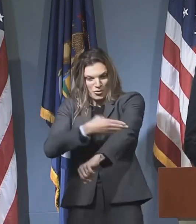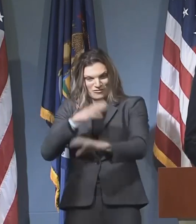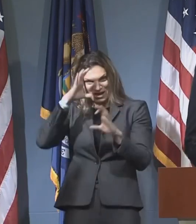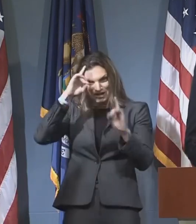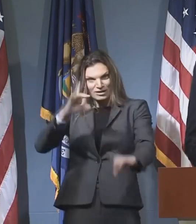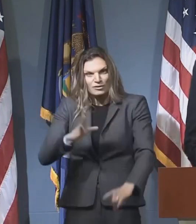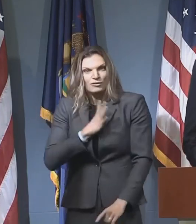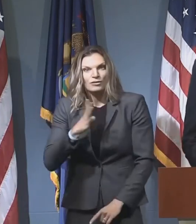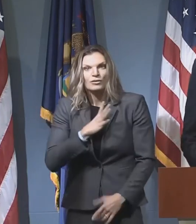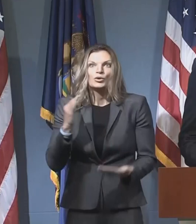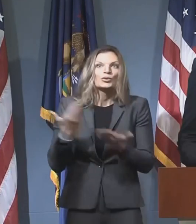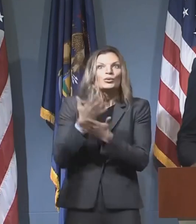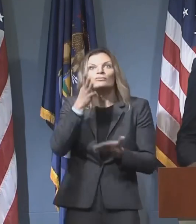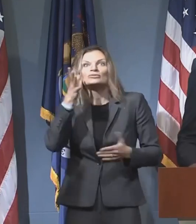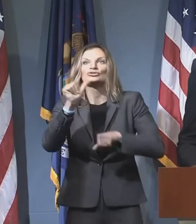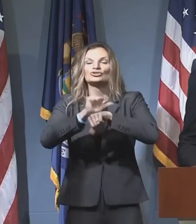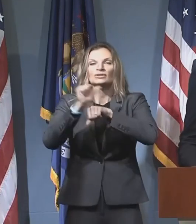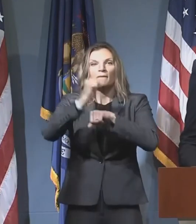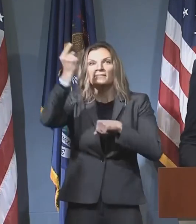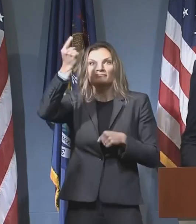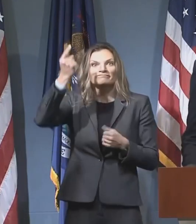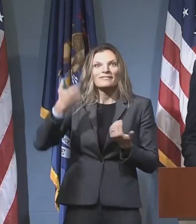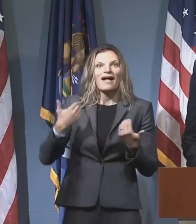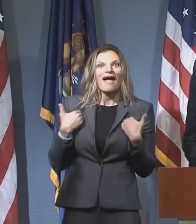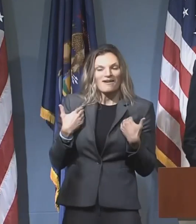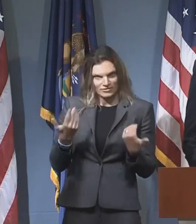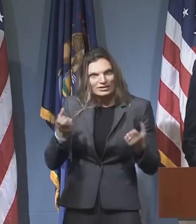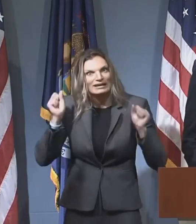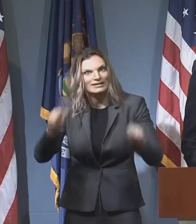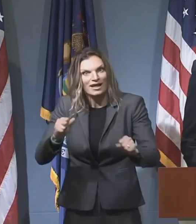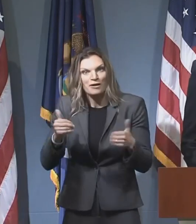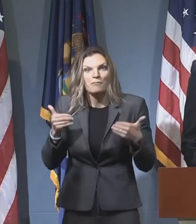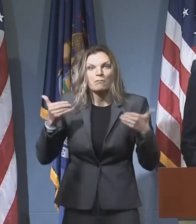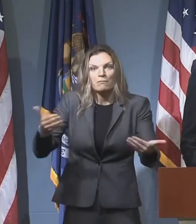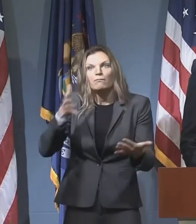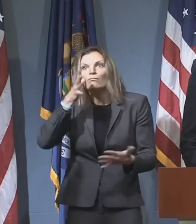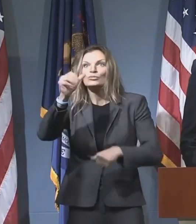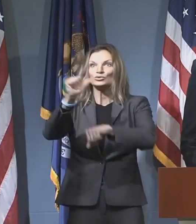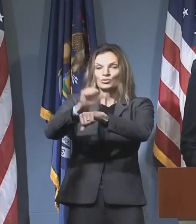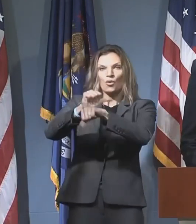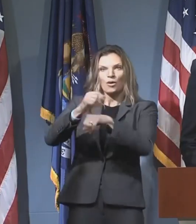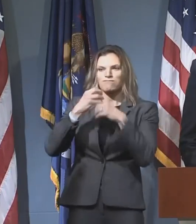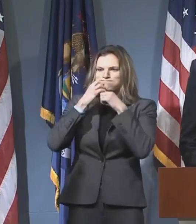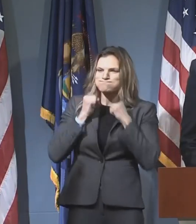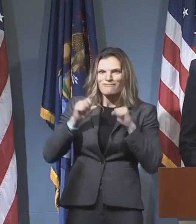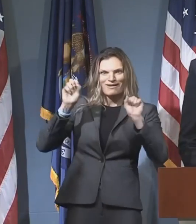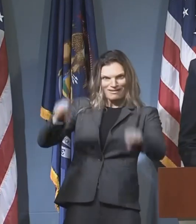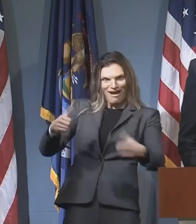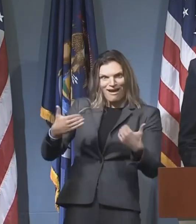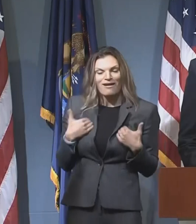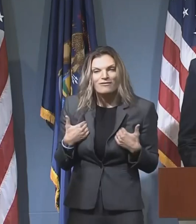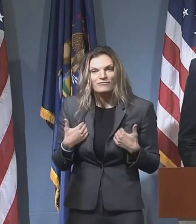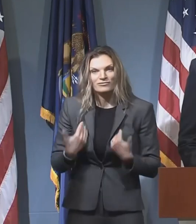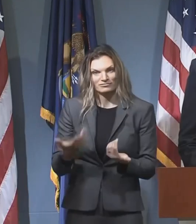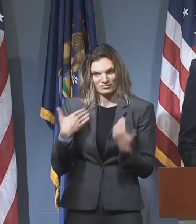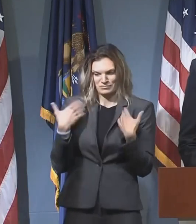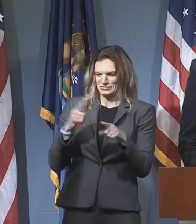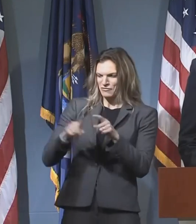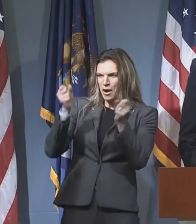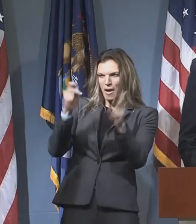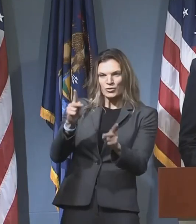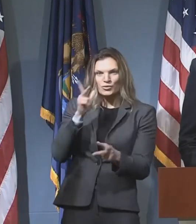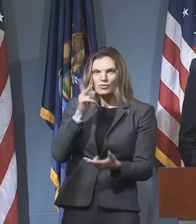that paves the way for a wide range of durable and long-term employment, career, and entrepreneurial opportunities.